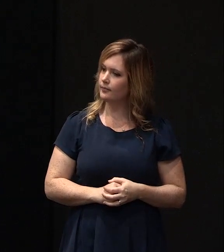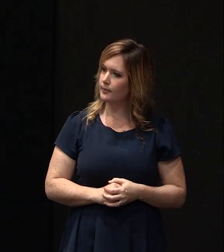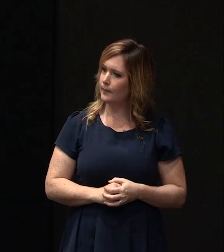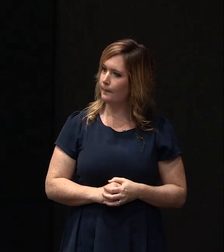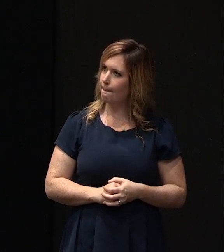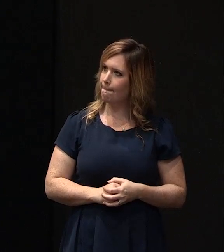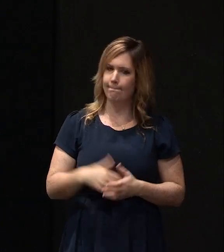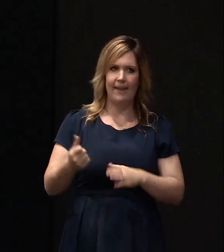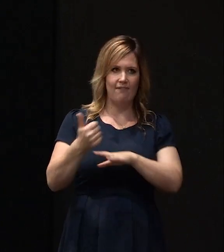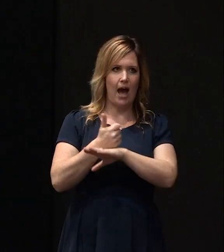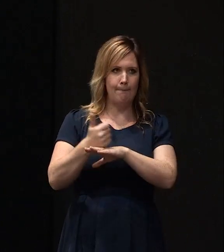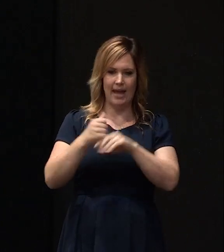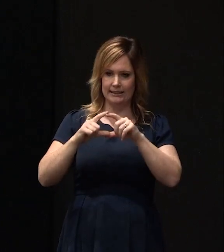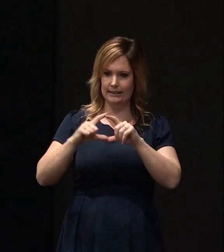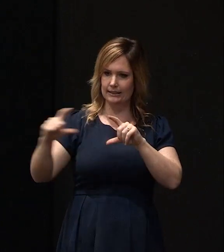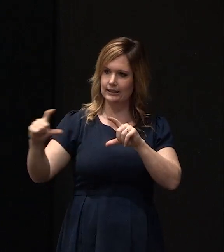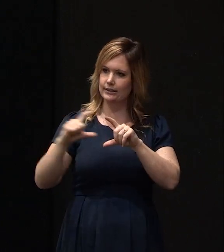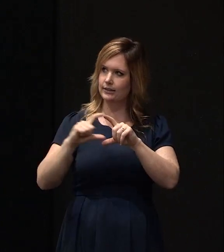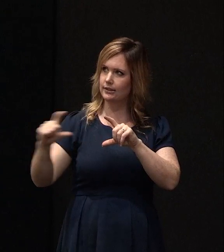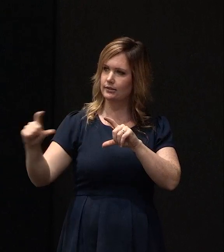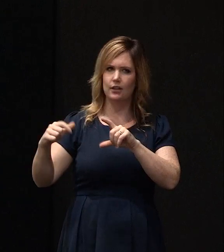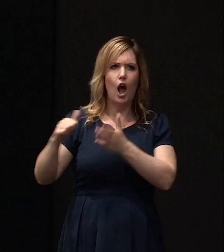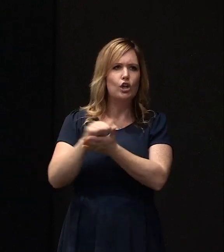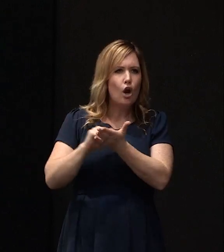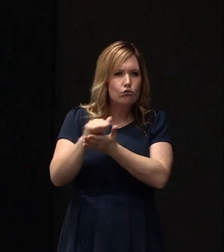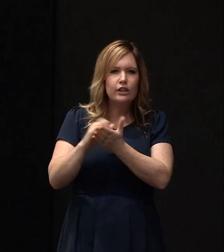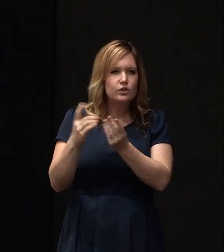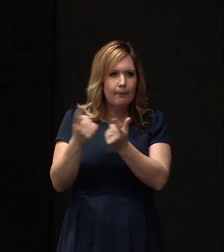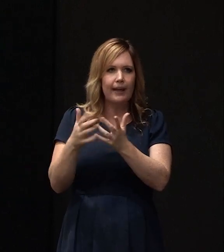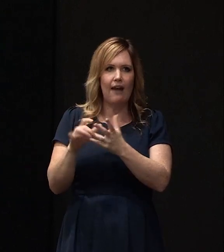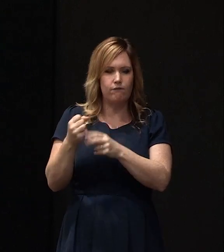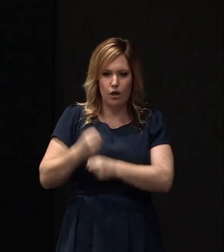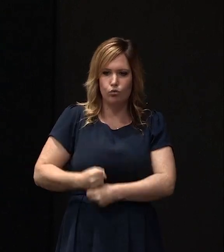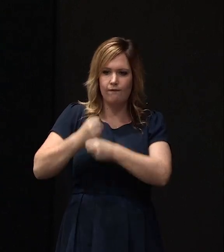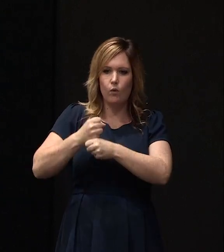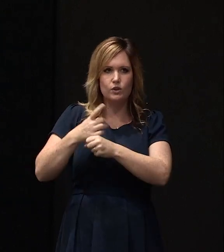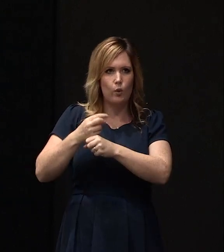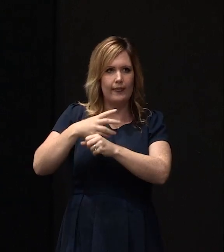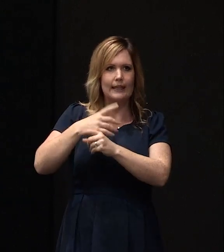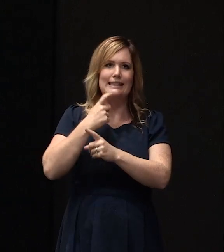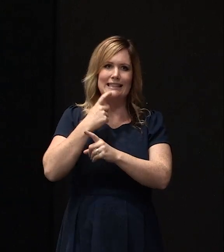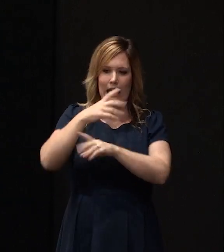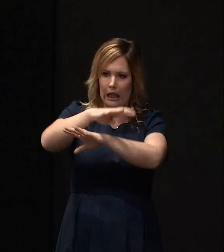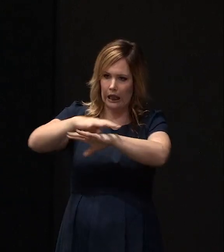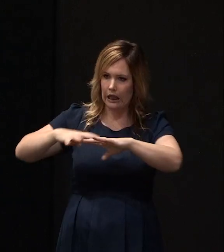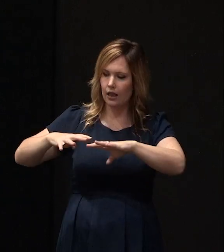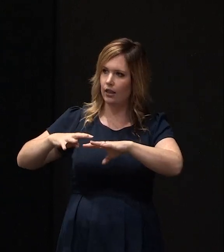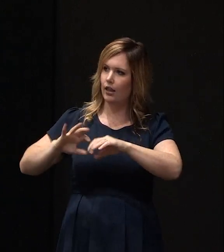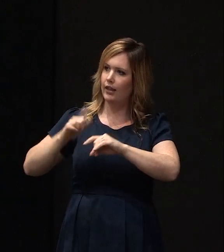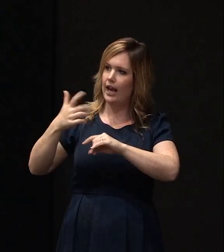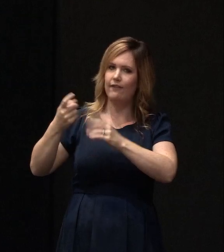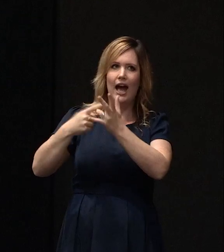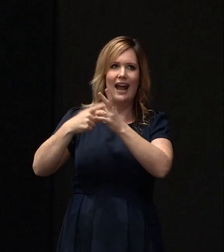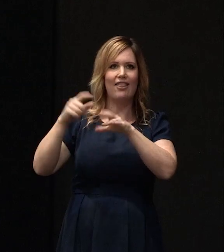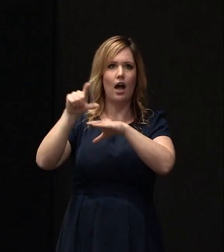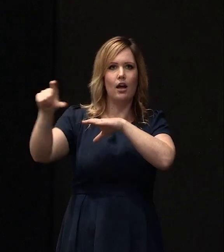There's a base, there's a base, you know, bit of concrete, if you like, which is reinforced with steel. And there's another foundation,